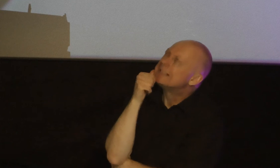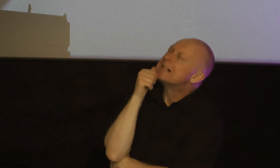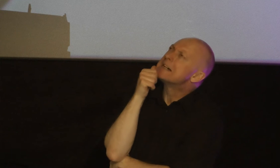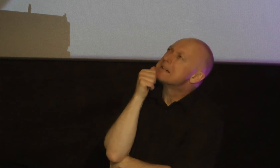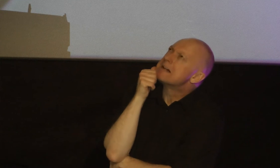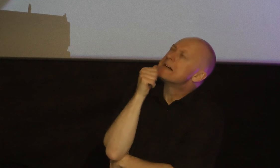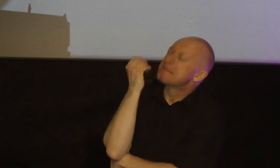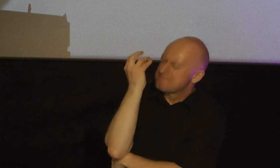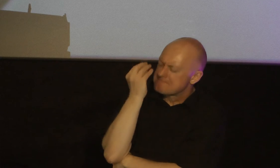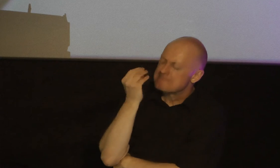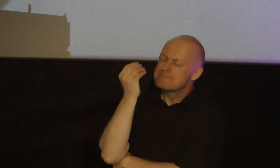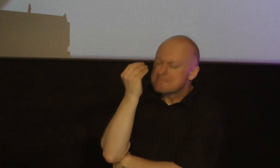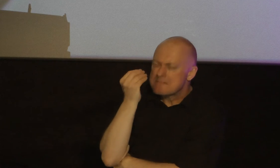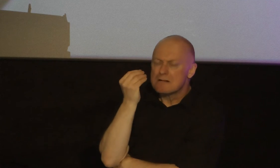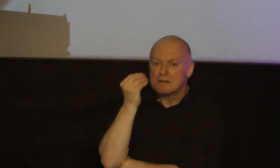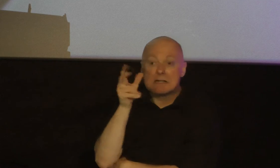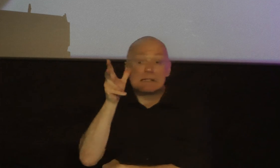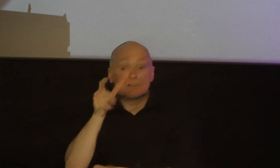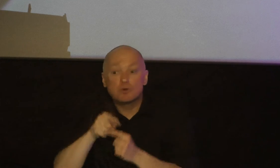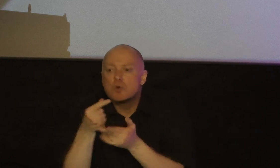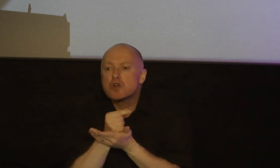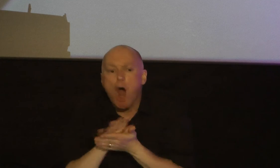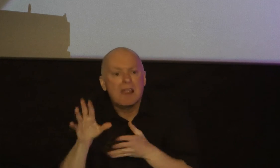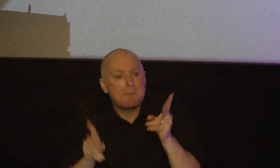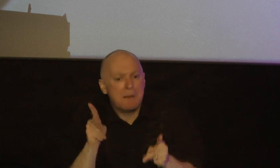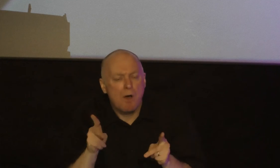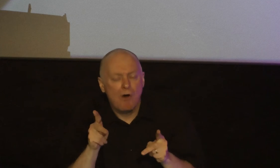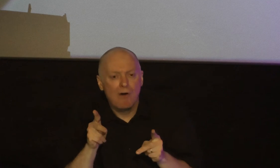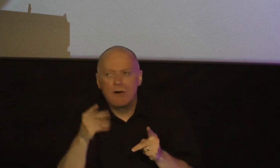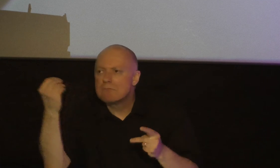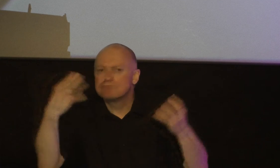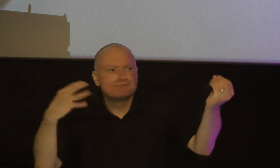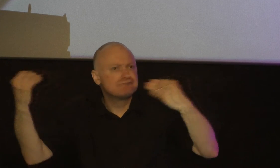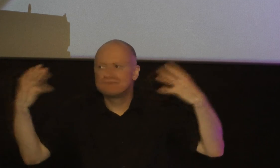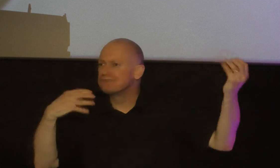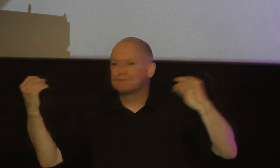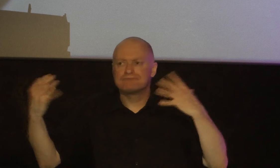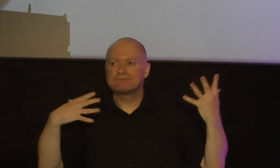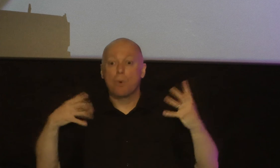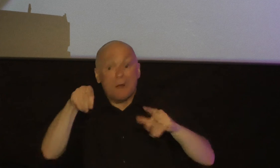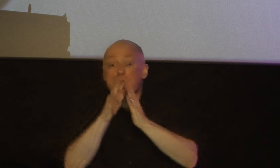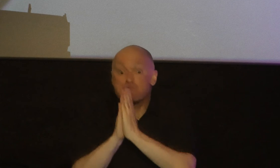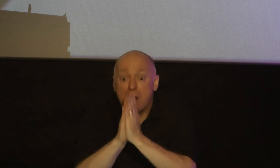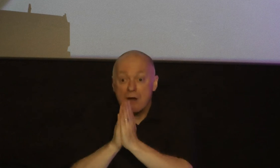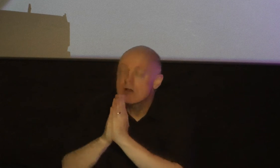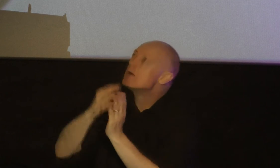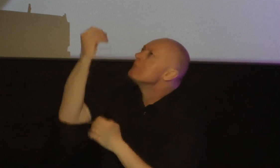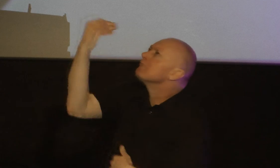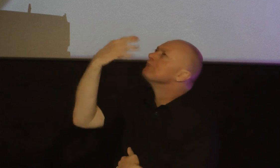to godly people listening to the Lord in prayer listening